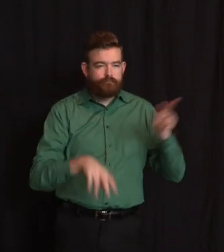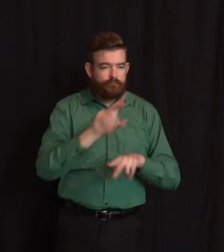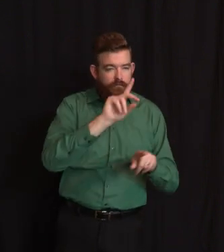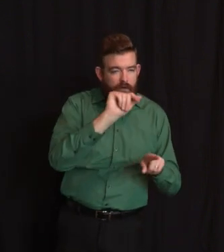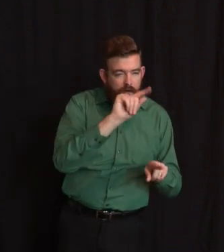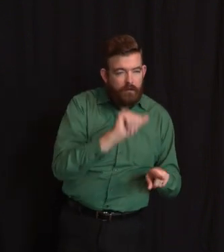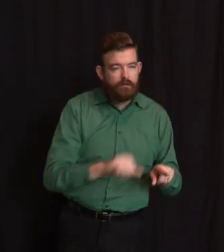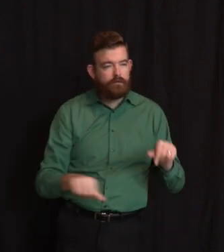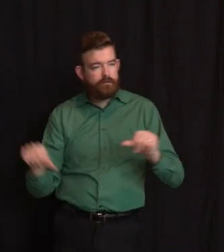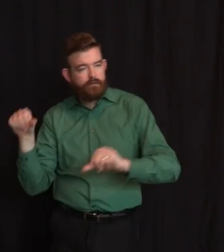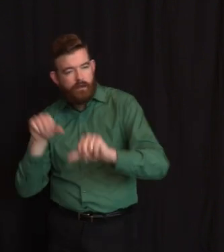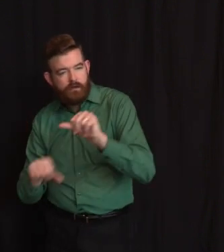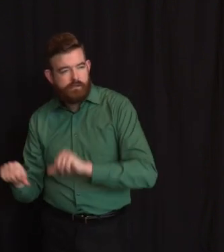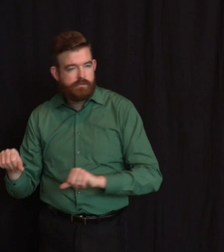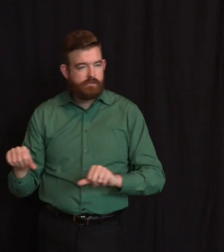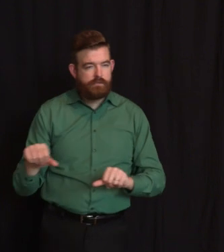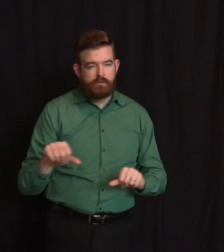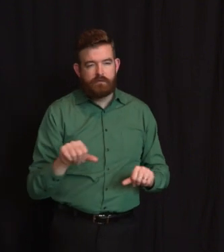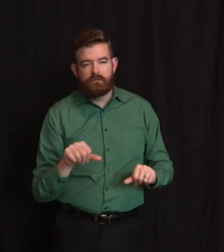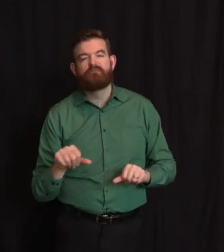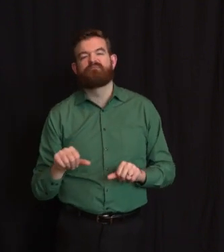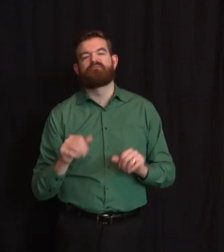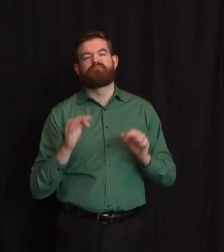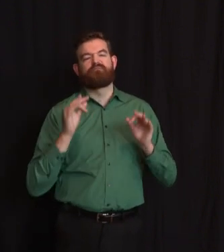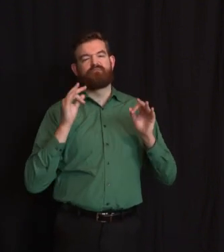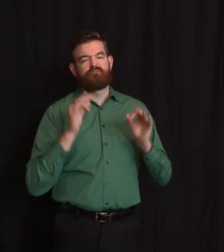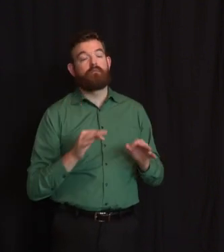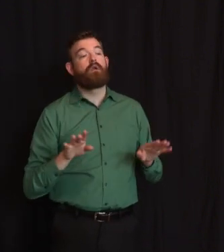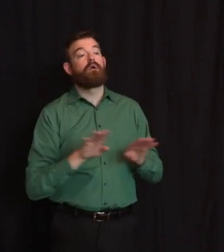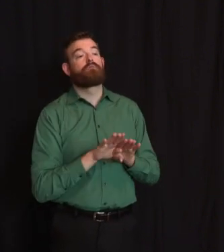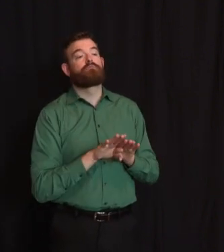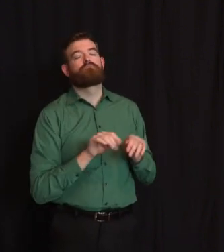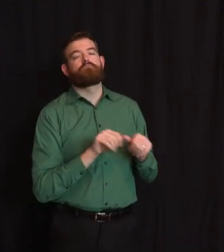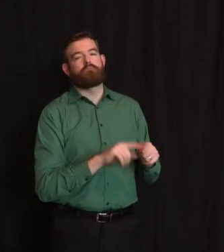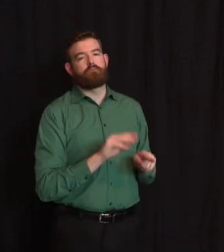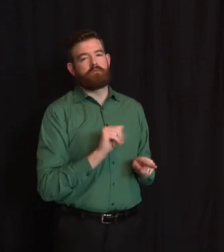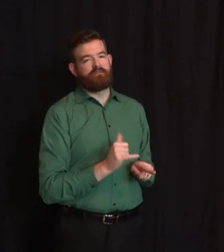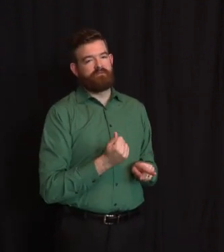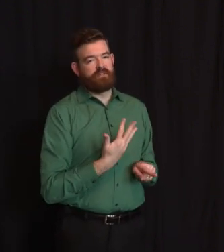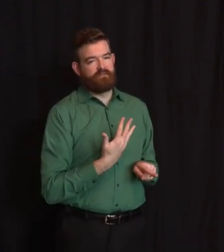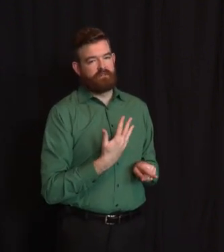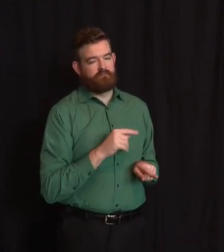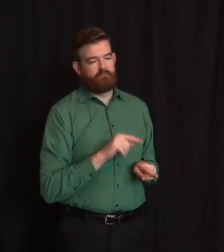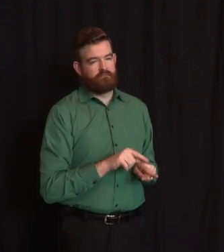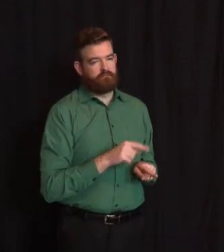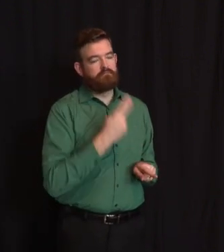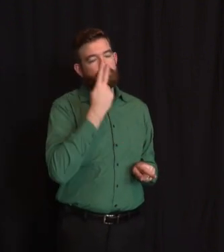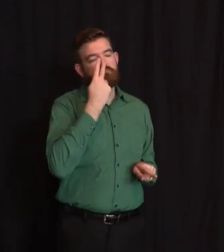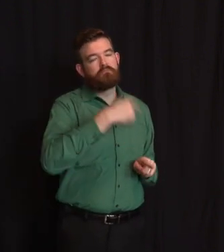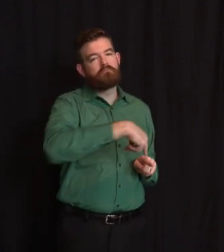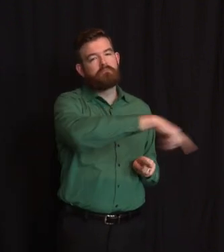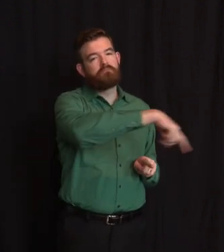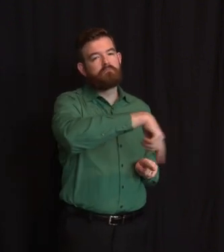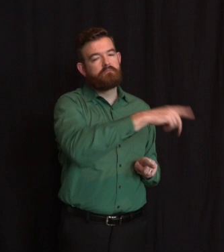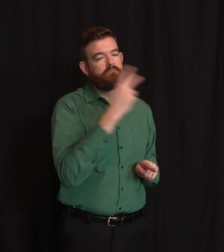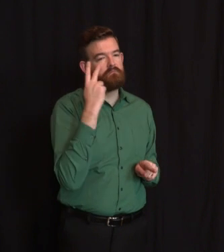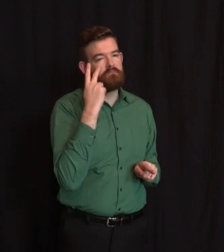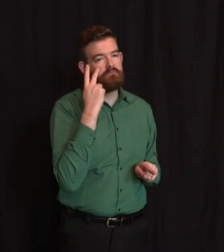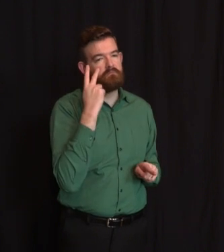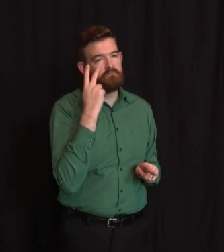I want to not just say for the folks who are impacted by our decision on schools, and in particular to the seniors out there, and particularly